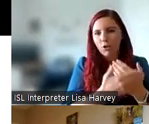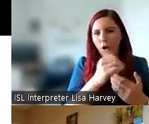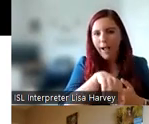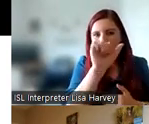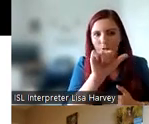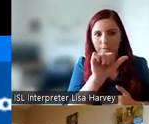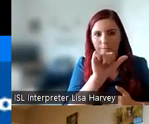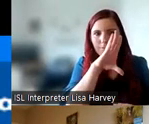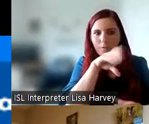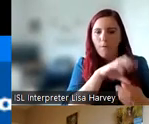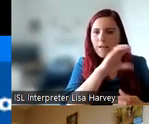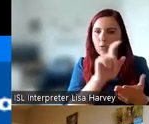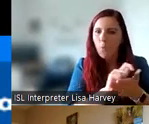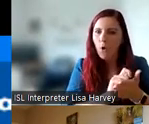there.